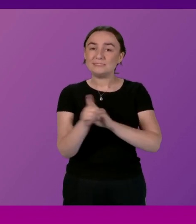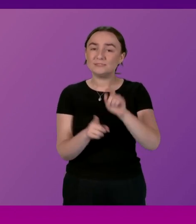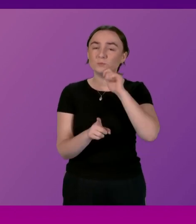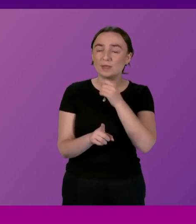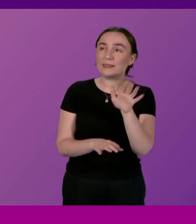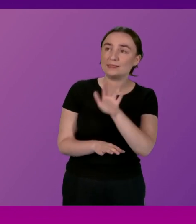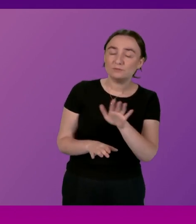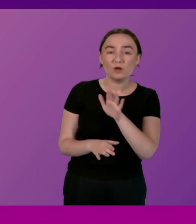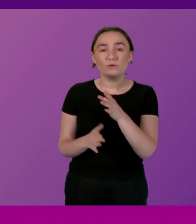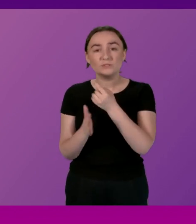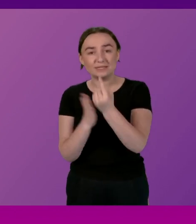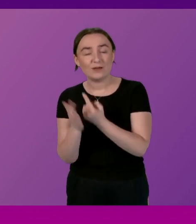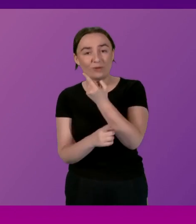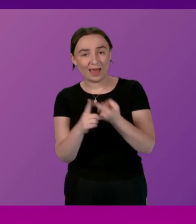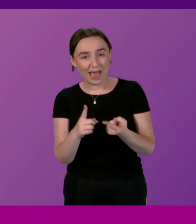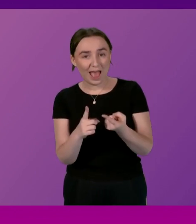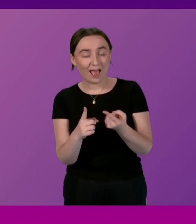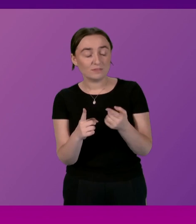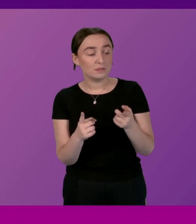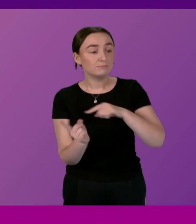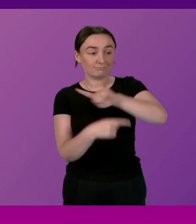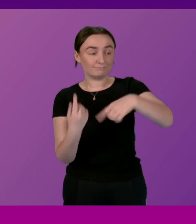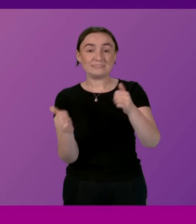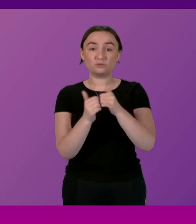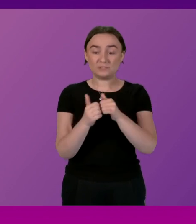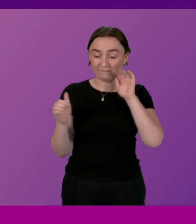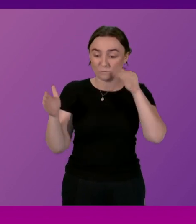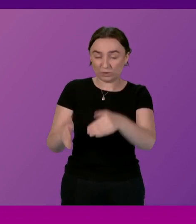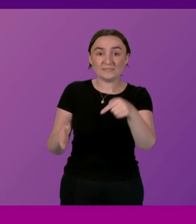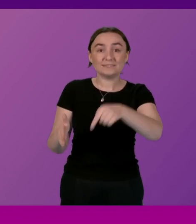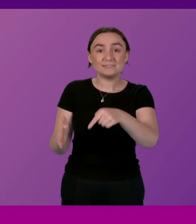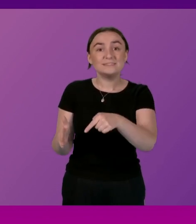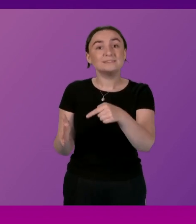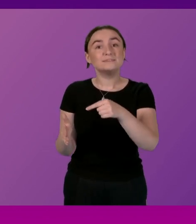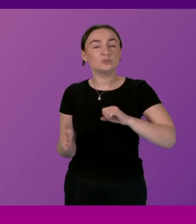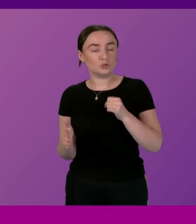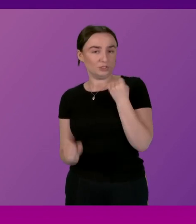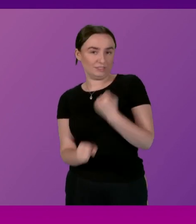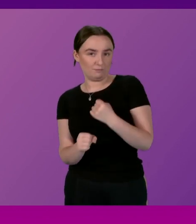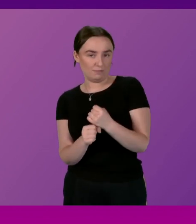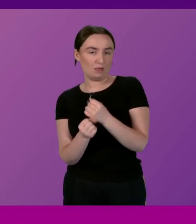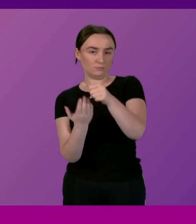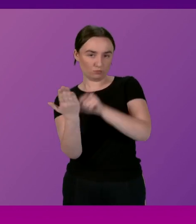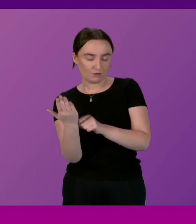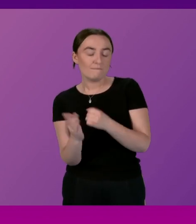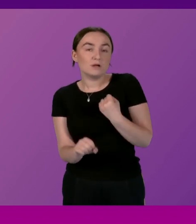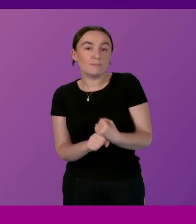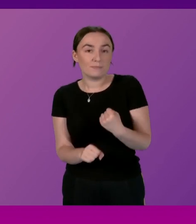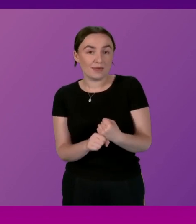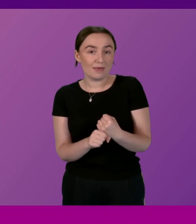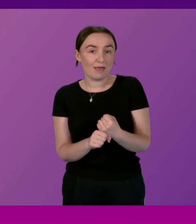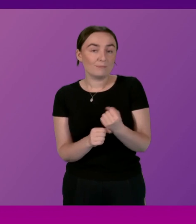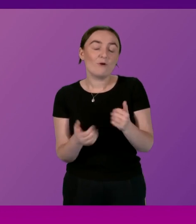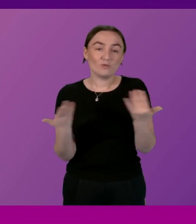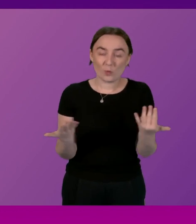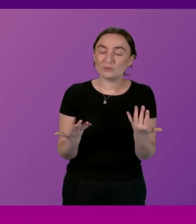an hour and a half. We've agreed to focus today on the Scottish Government's programme for government, but inevitably conveners will want